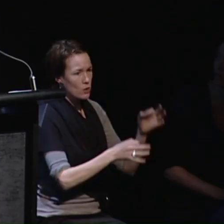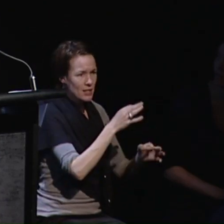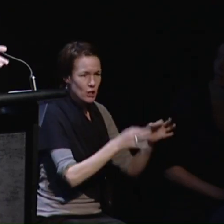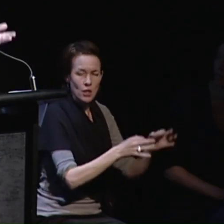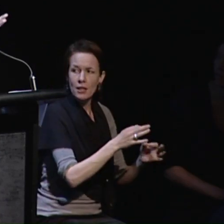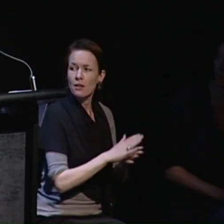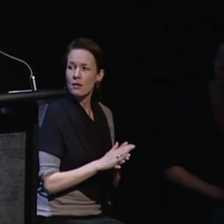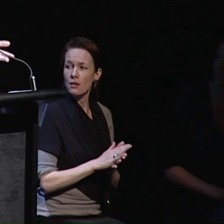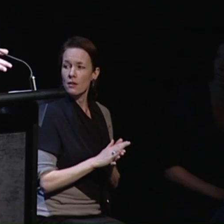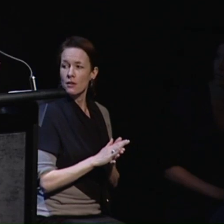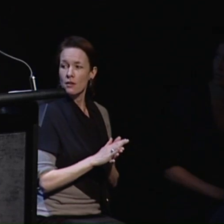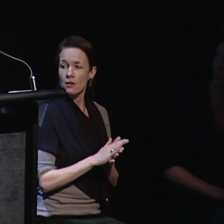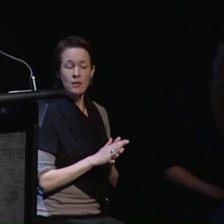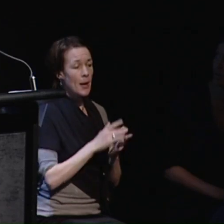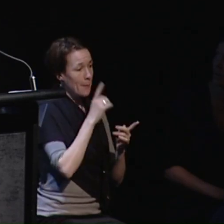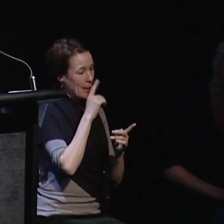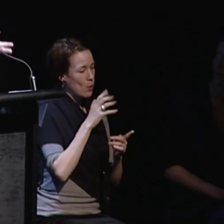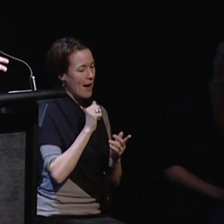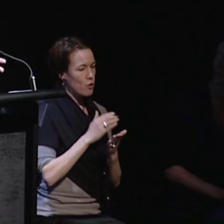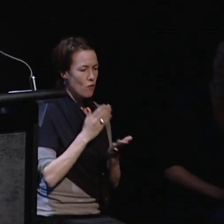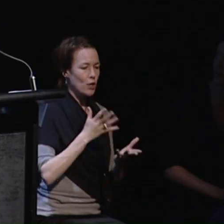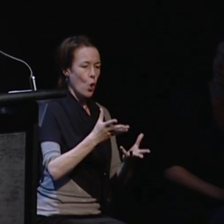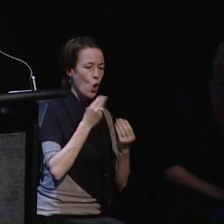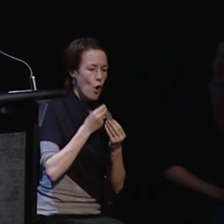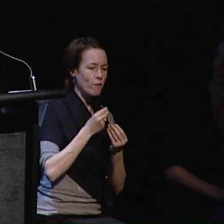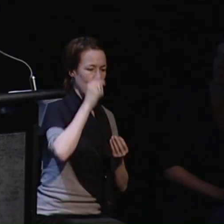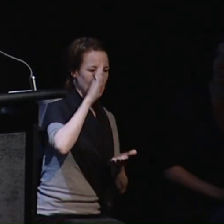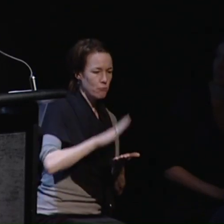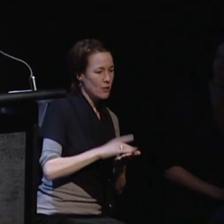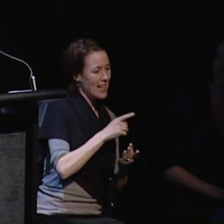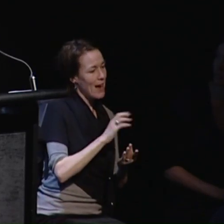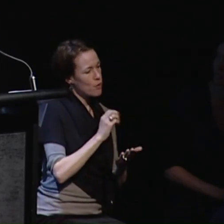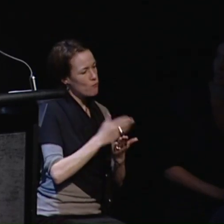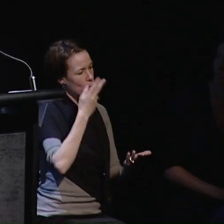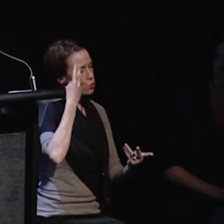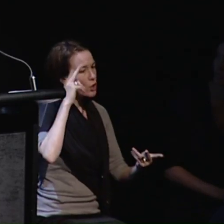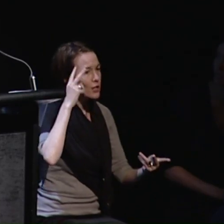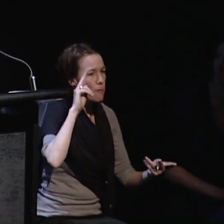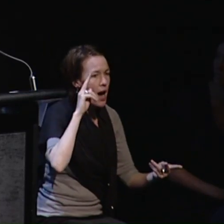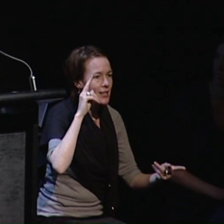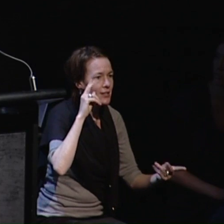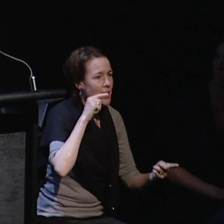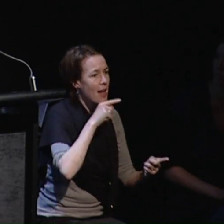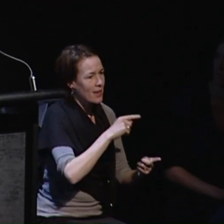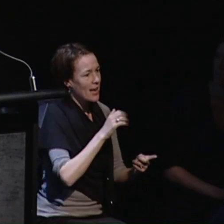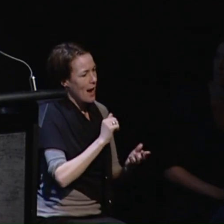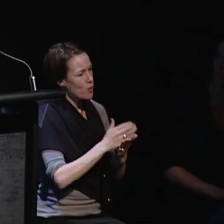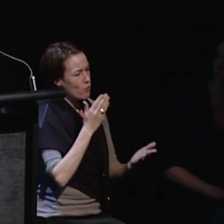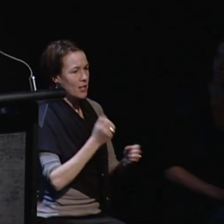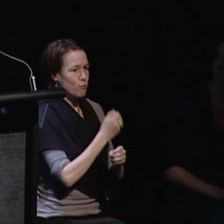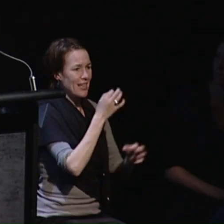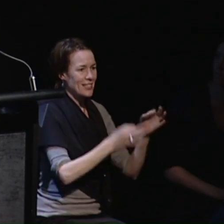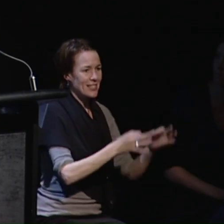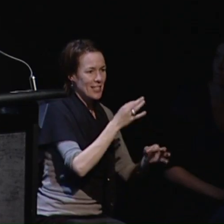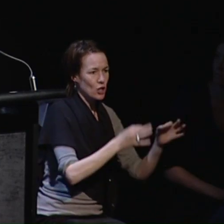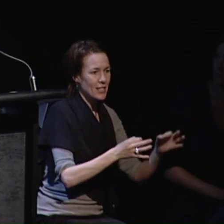people have the right to learn from experiences people have the right to change their minds and people have the right to make decisions that others